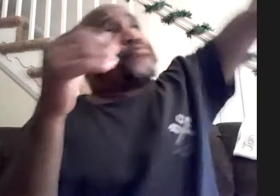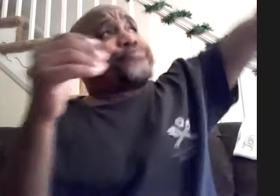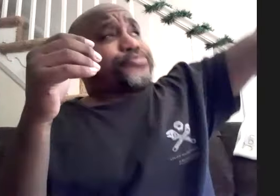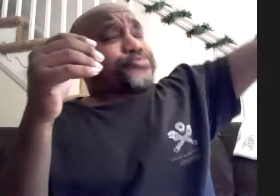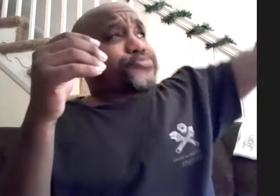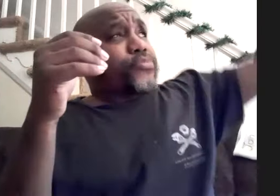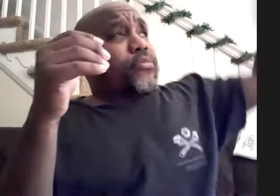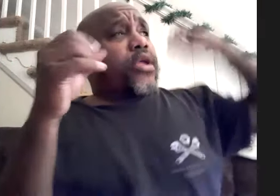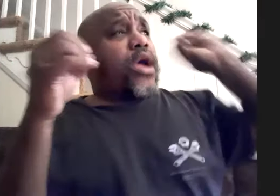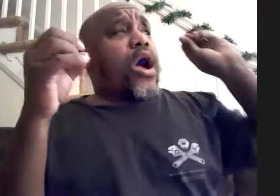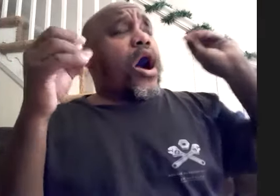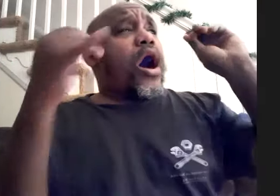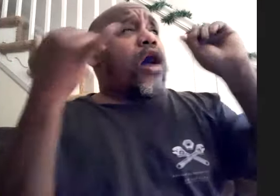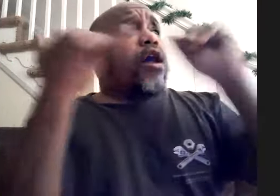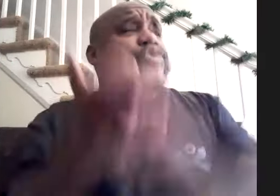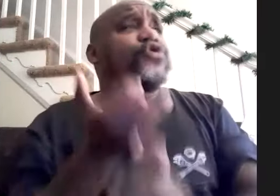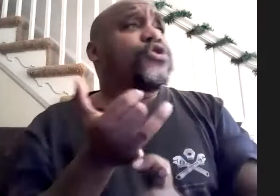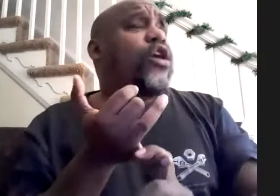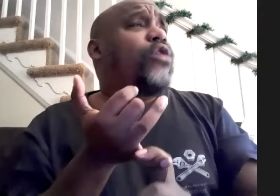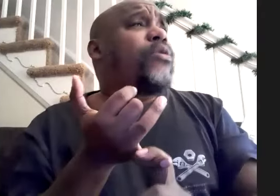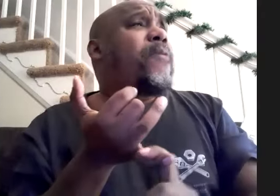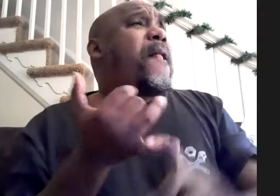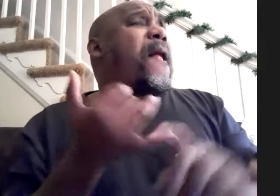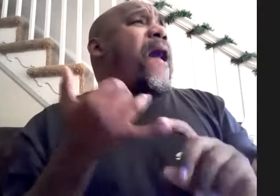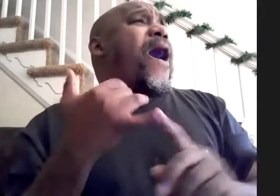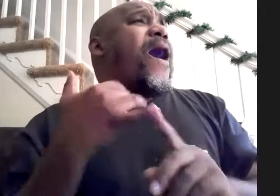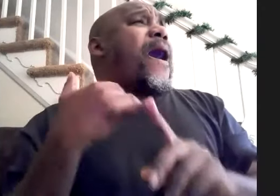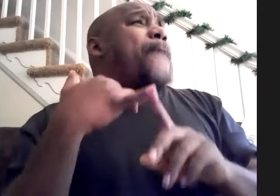truth and soul um